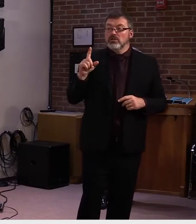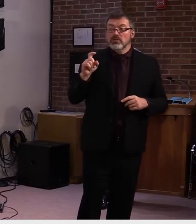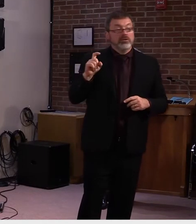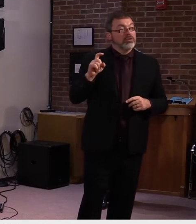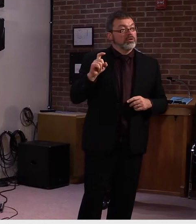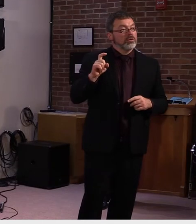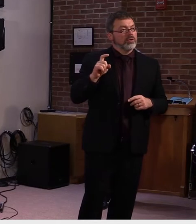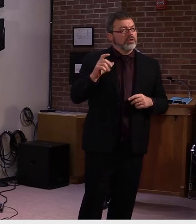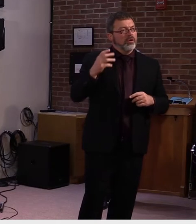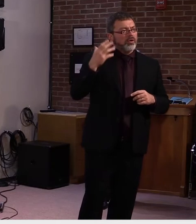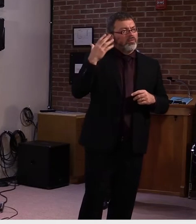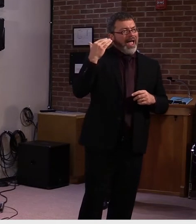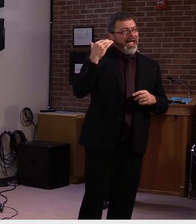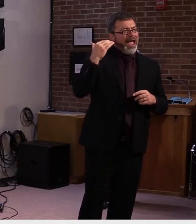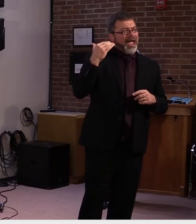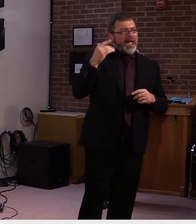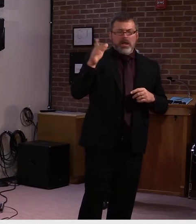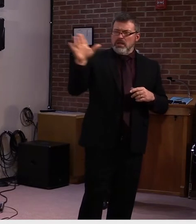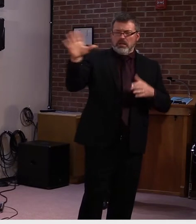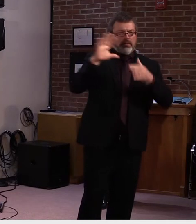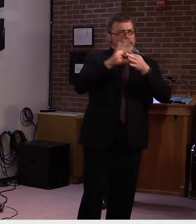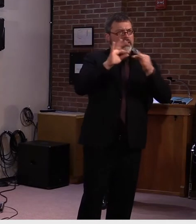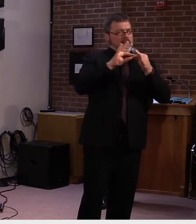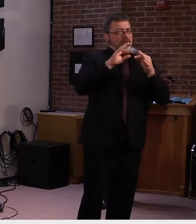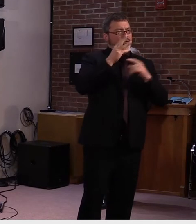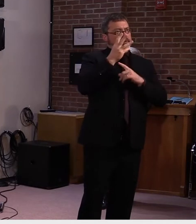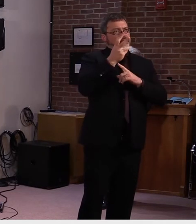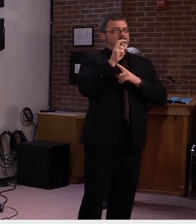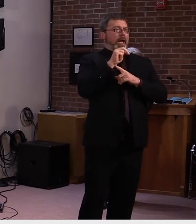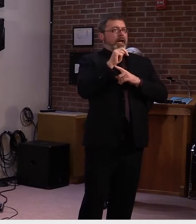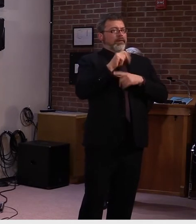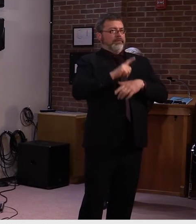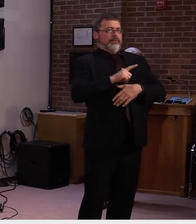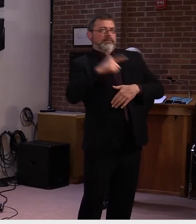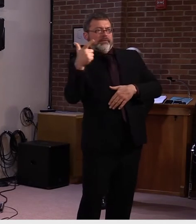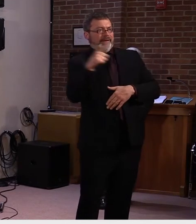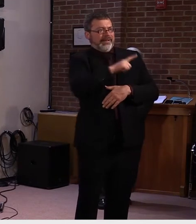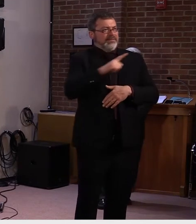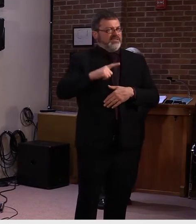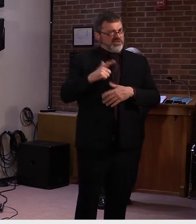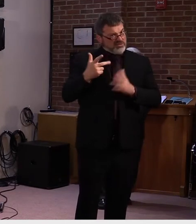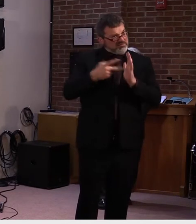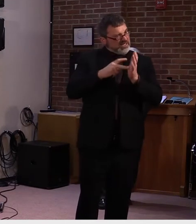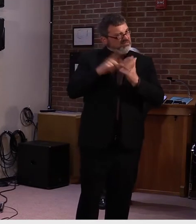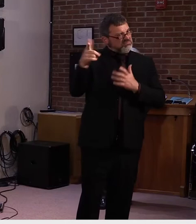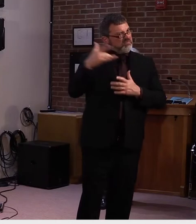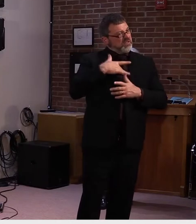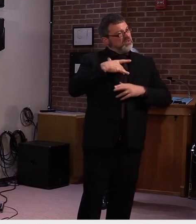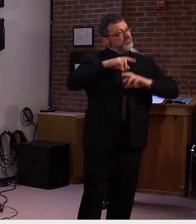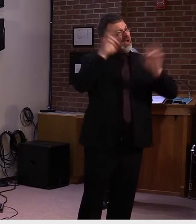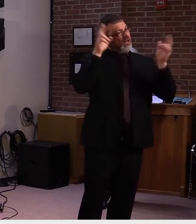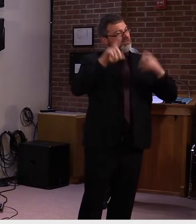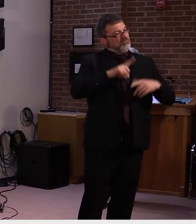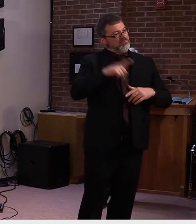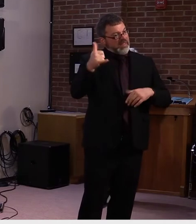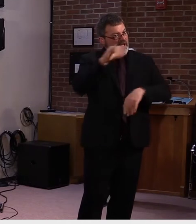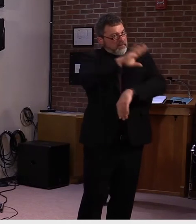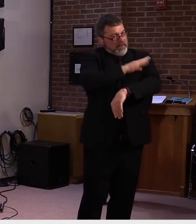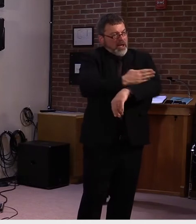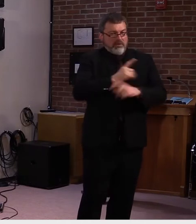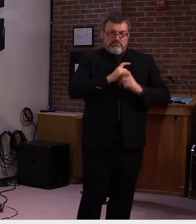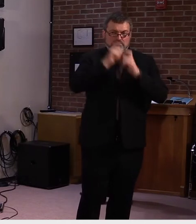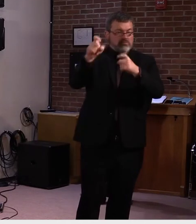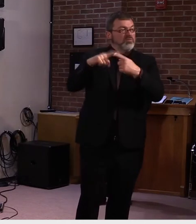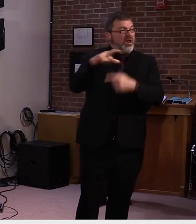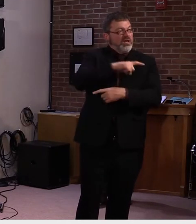Mm-hmm. Okay. Uh, I'm just wondering, though, I mean, if you've had months of,